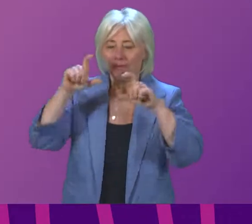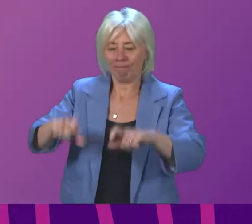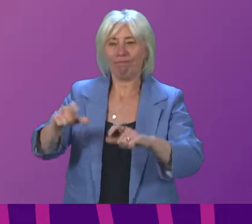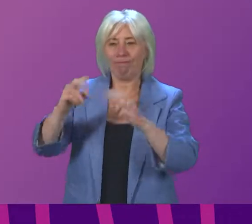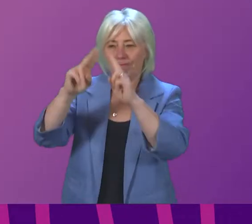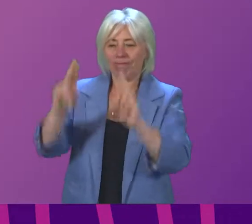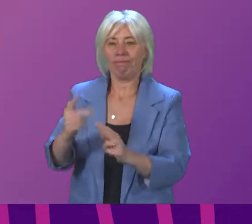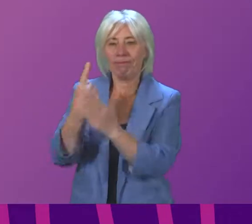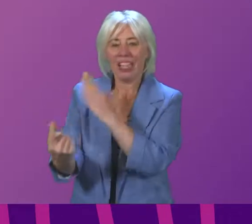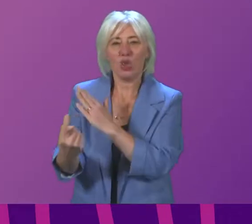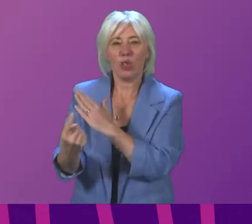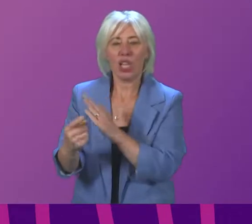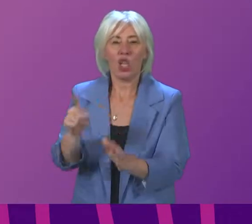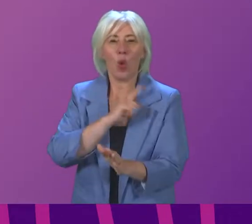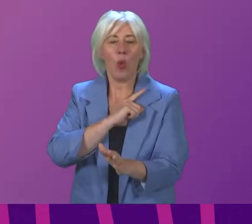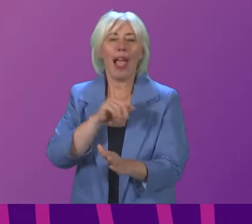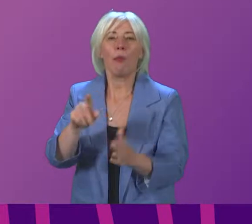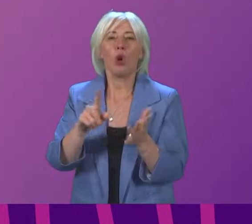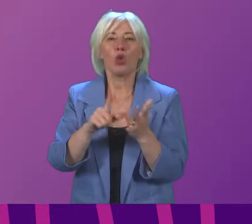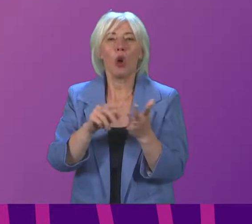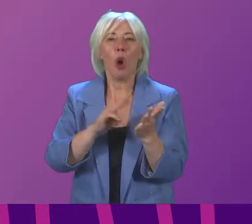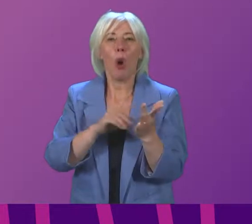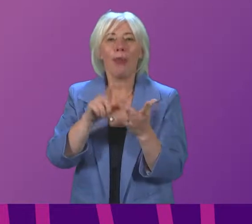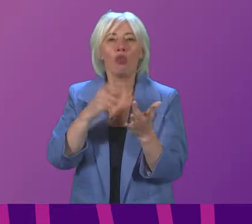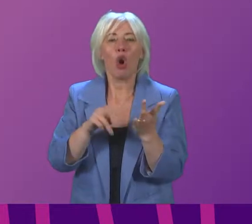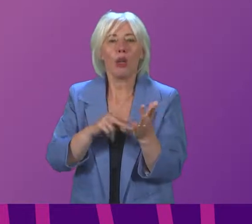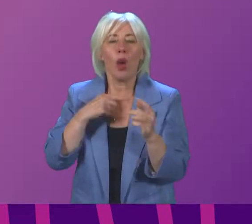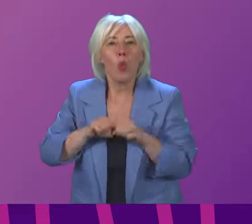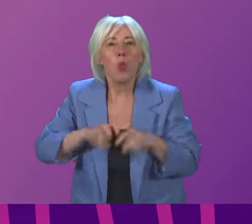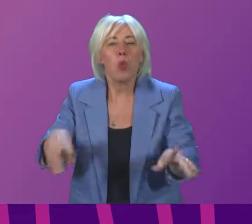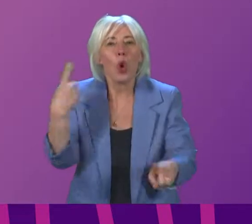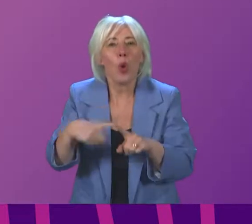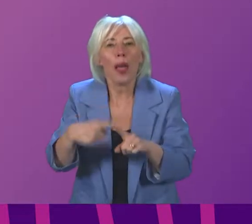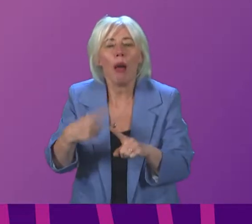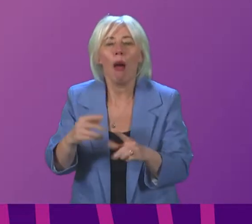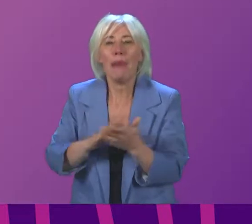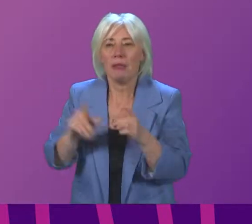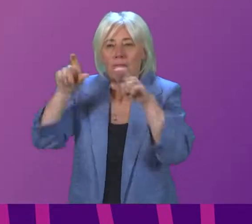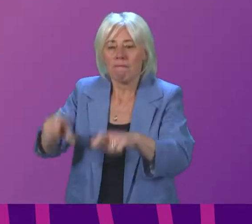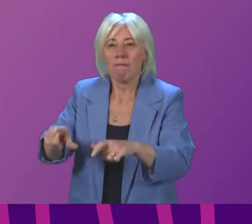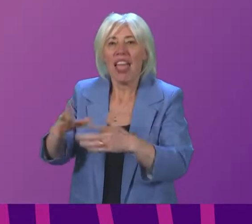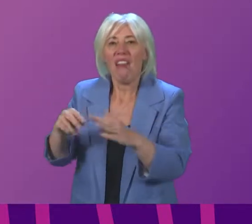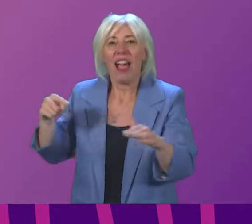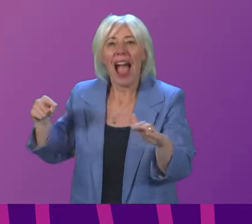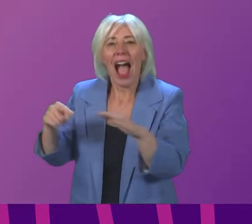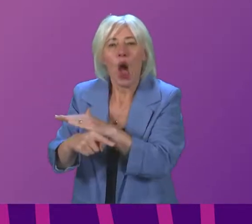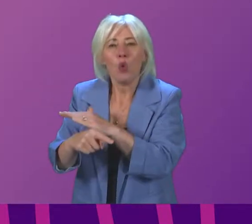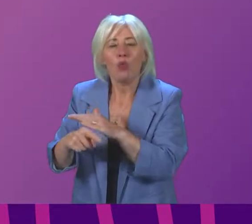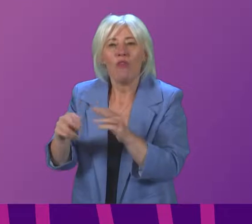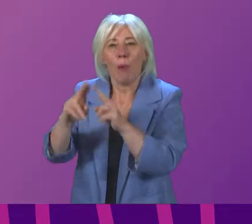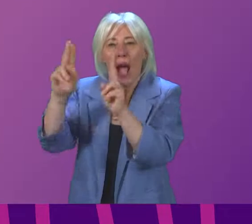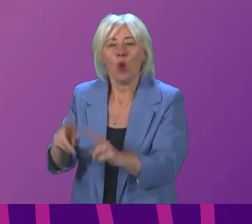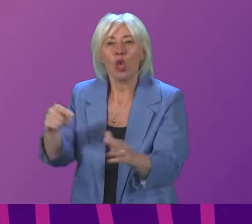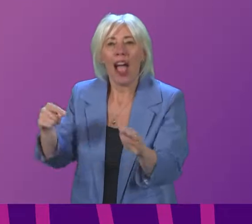the clinical advice right now is because of the faster transmissibility of this. Releasing people from isolation within a household